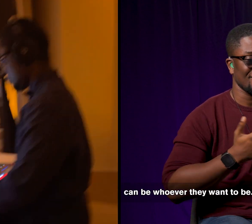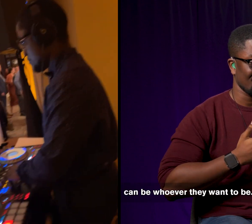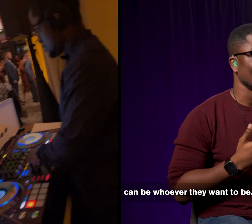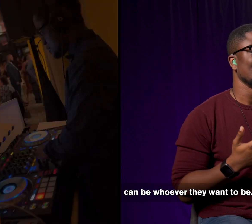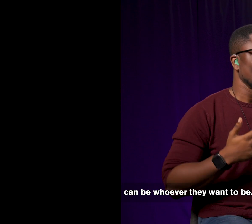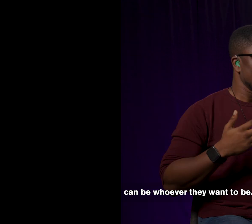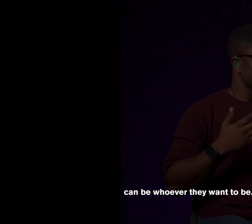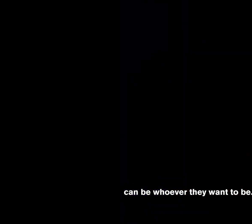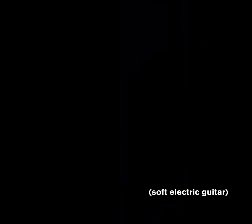they want to be.